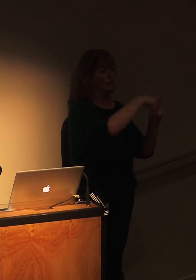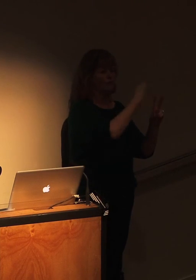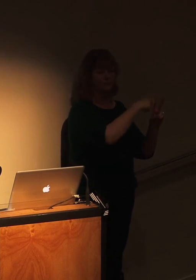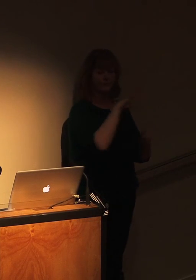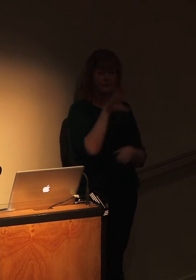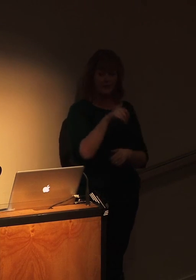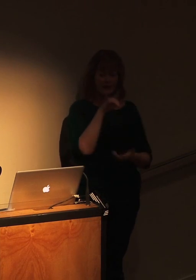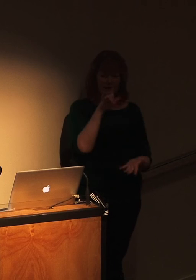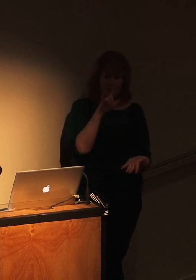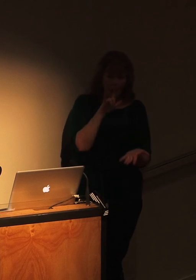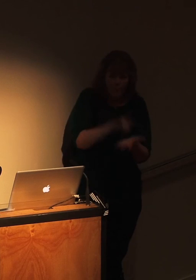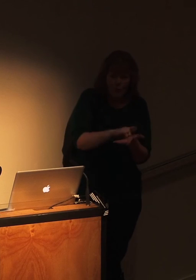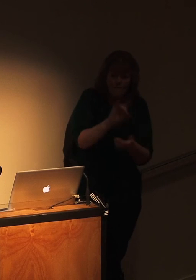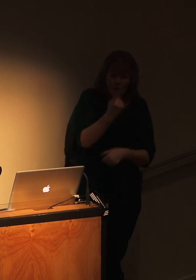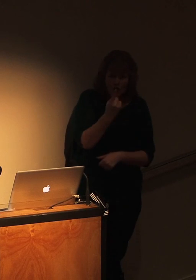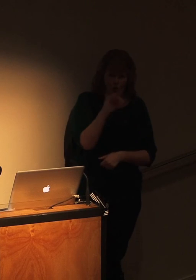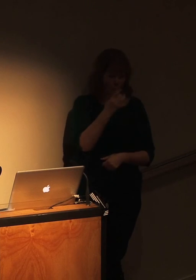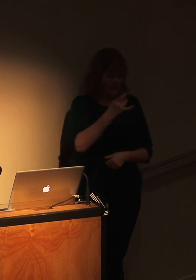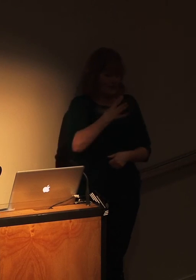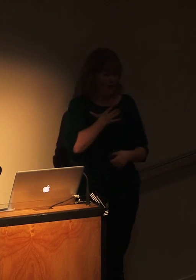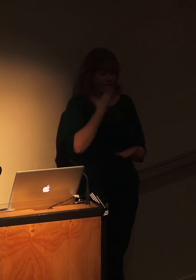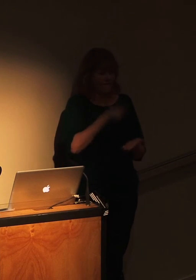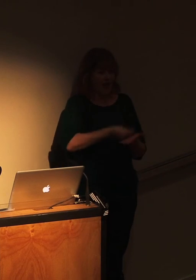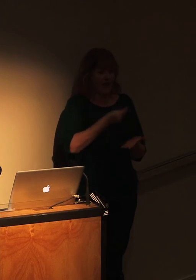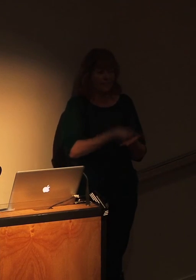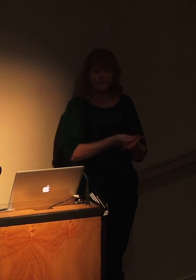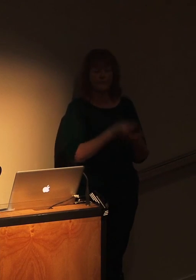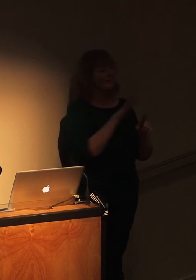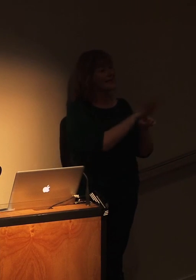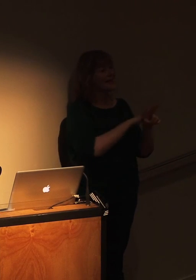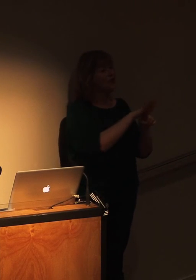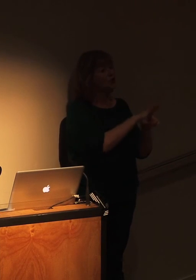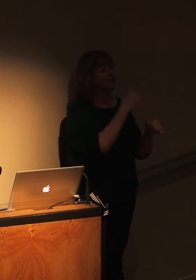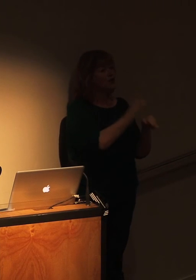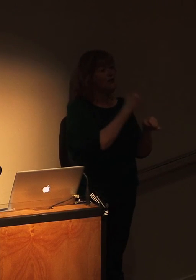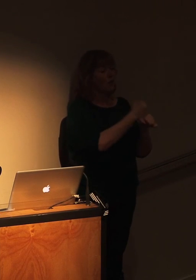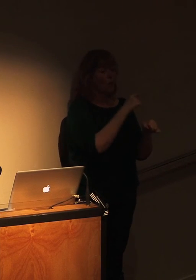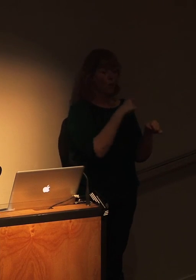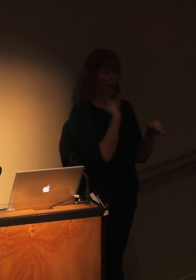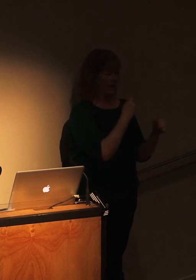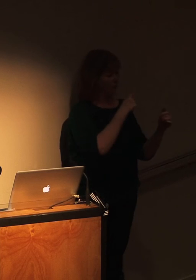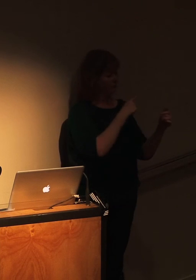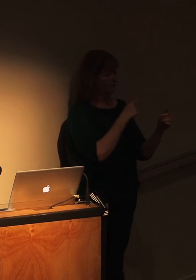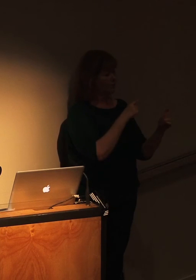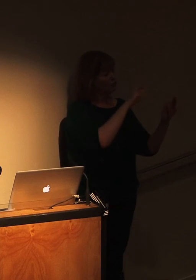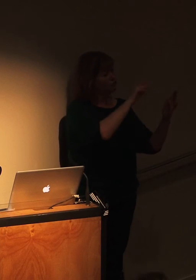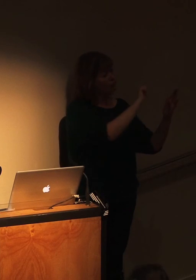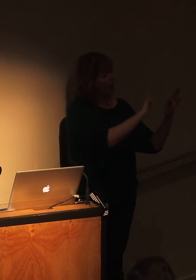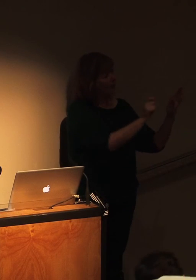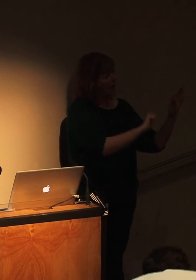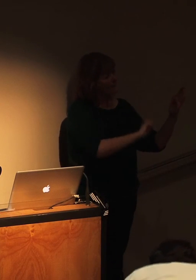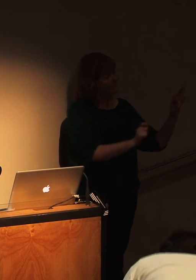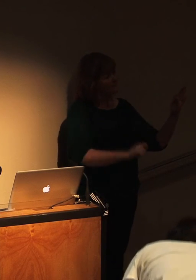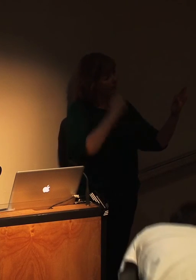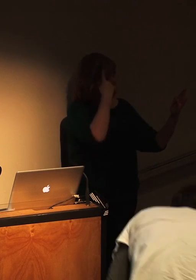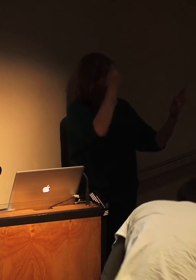Or do you self-funded or do they pay for it to be made? With Discovery National Geographic, what we'd do is we'd pitch the idea. So we'd write up the basic synopsis for that